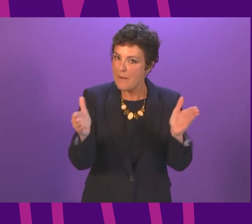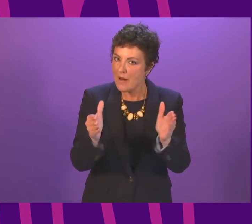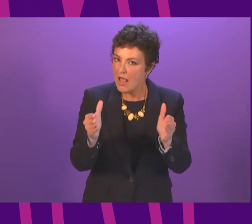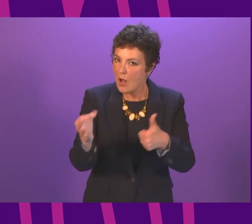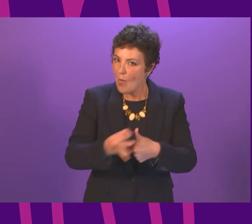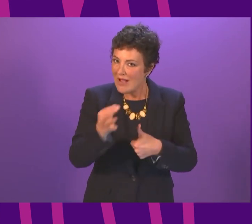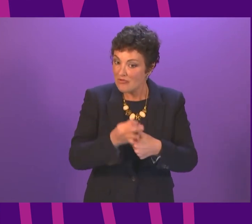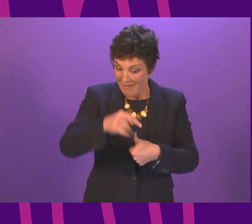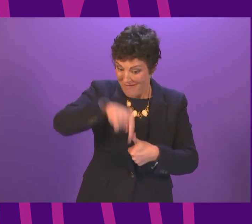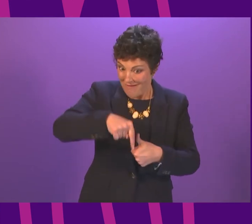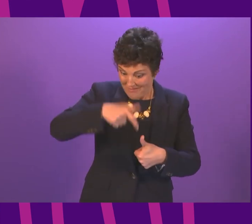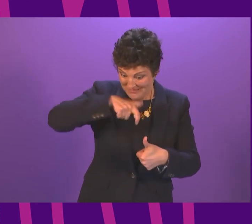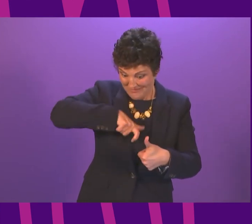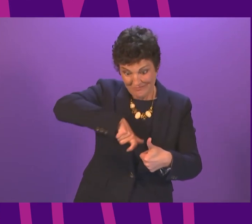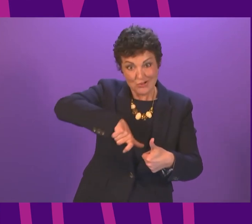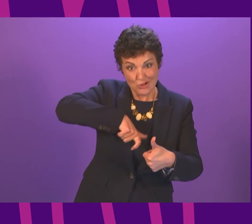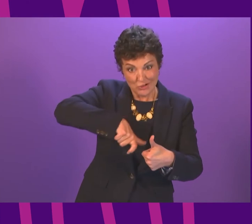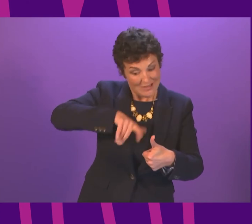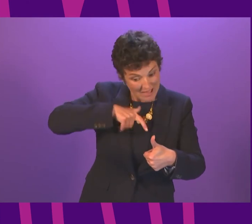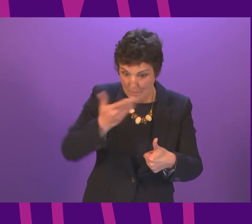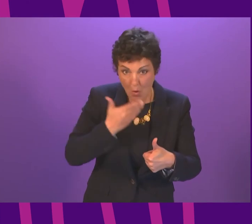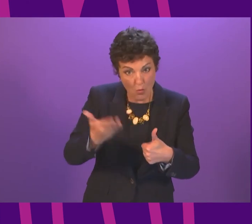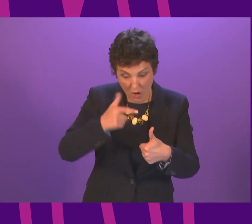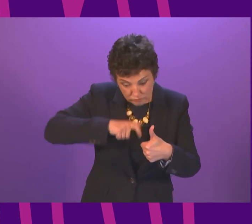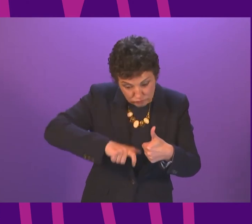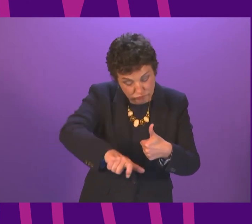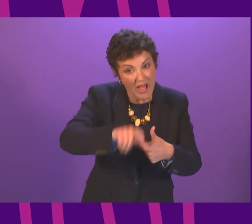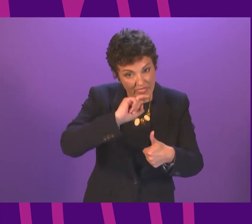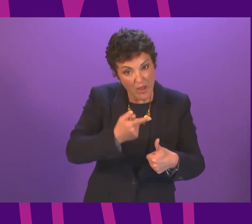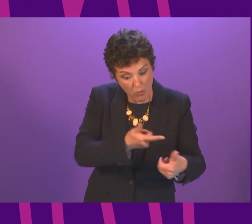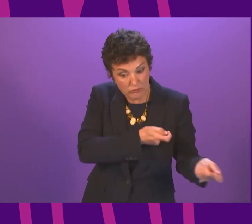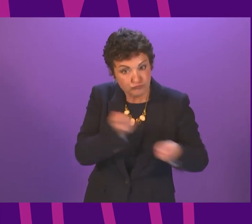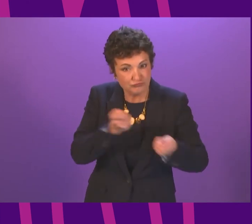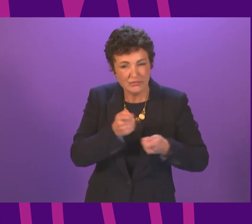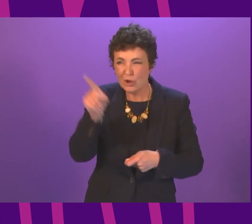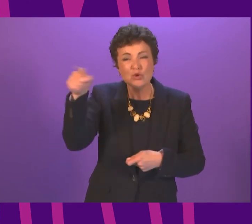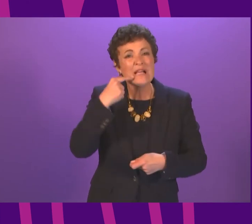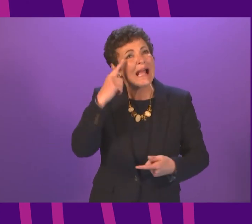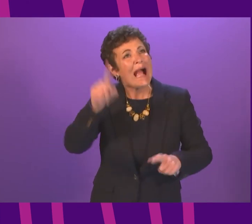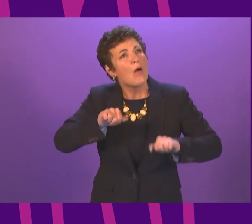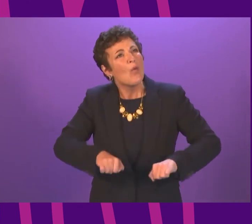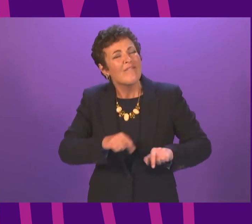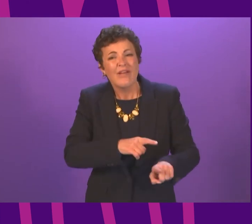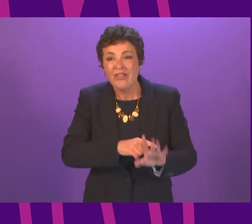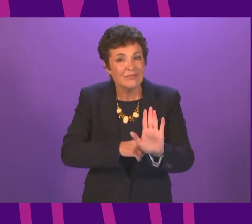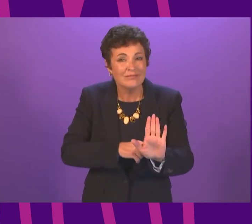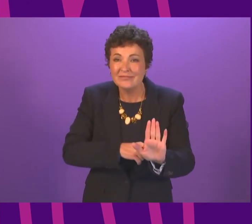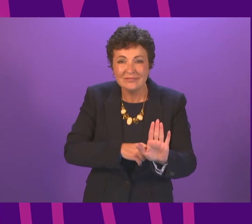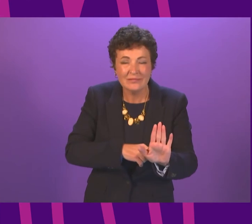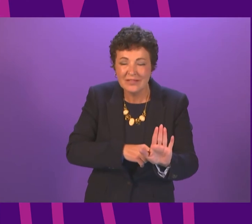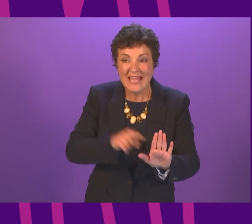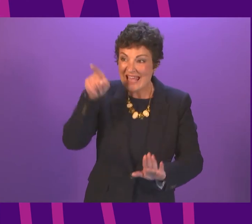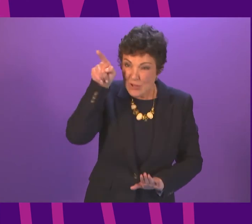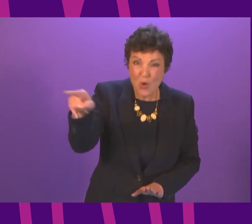underway and is still to do its work and to report. Anna Sarwar is saying we can't wait for that. It is really important. He